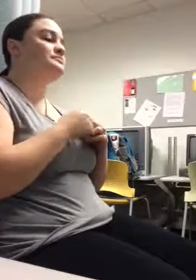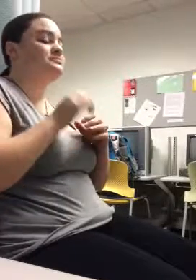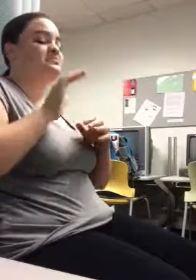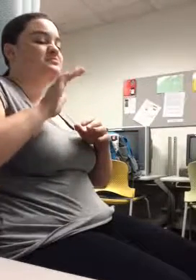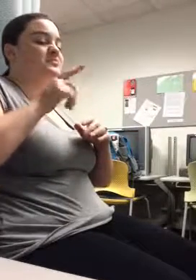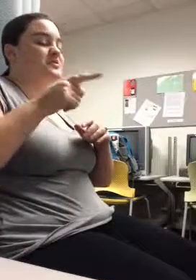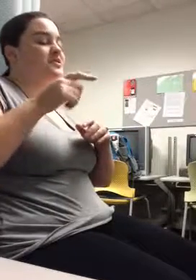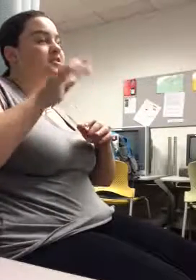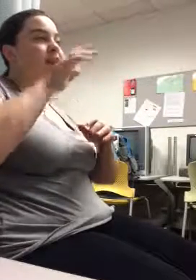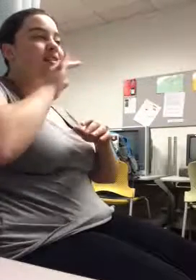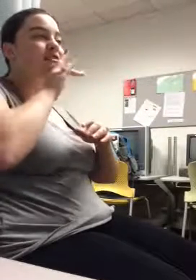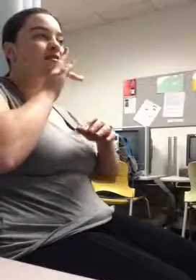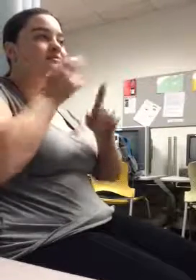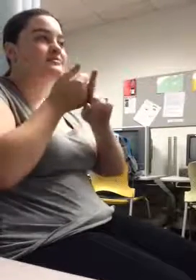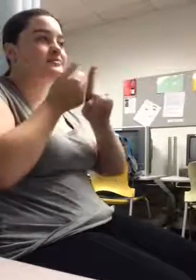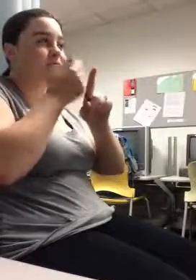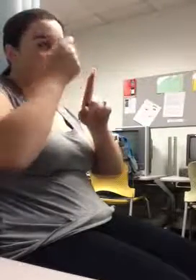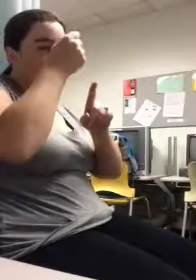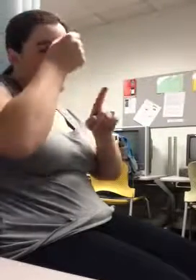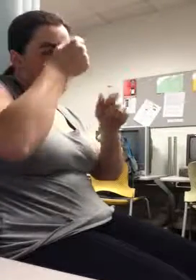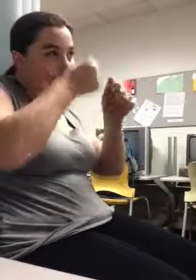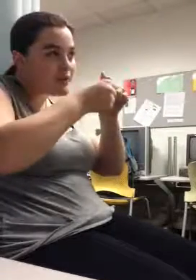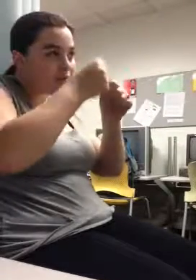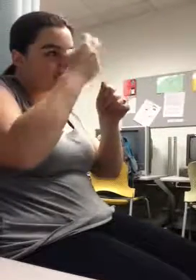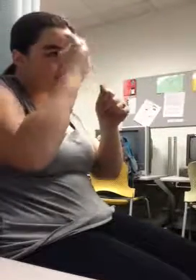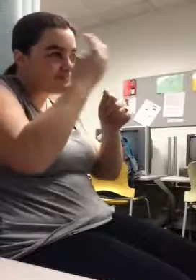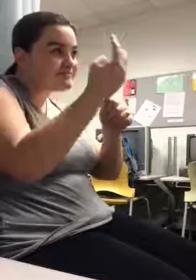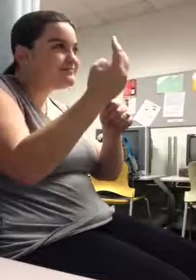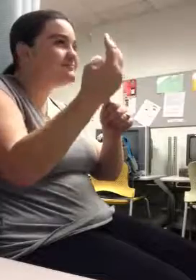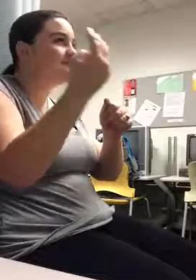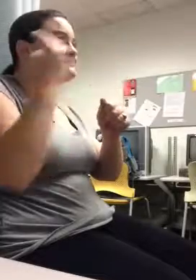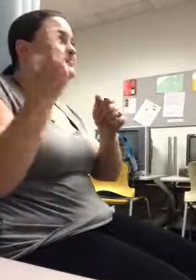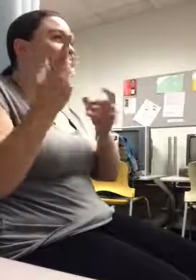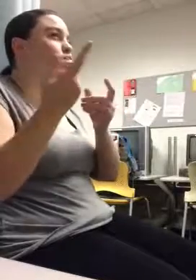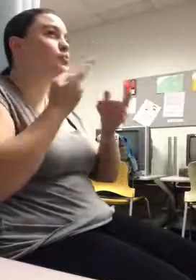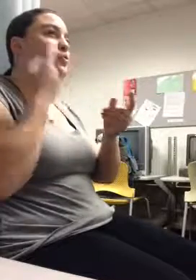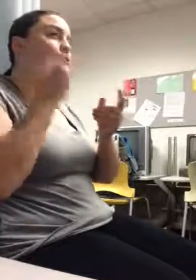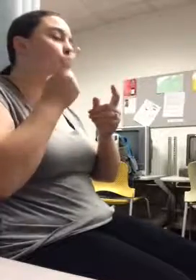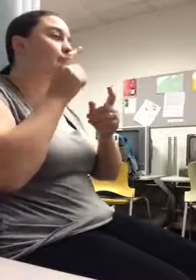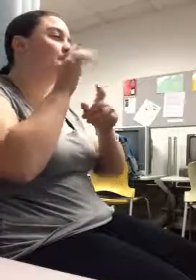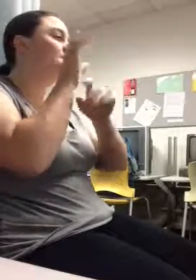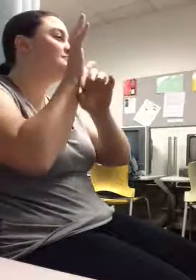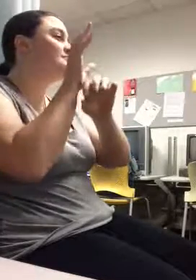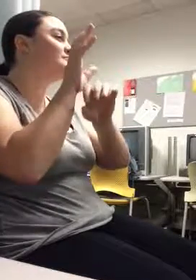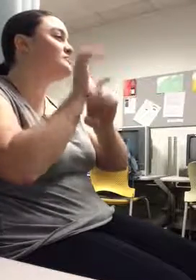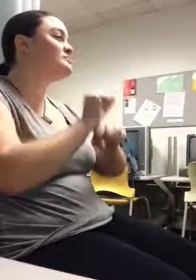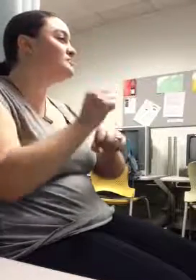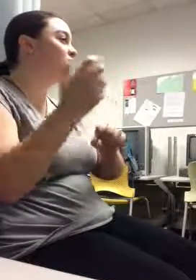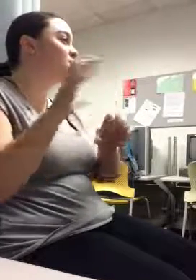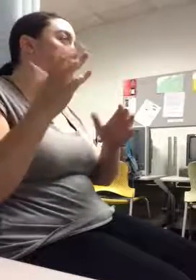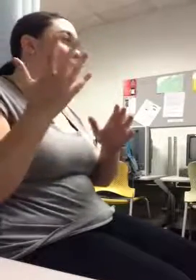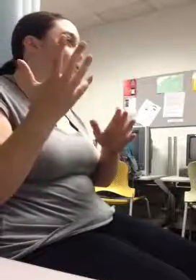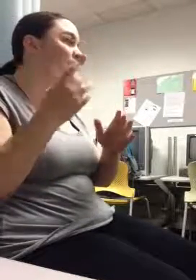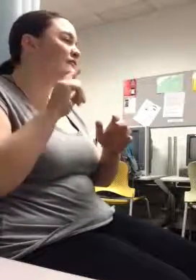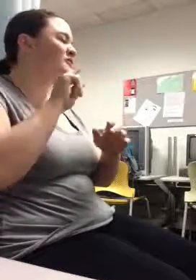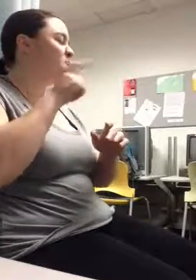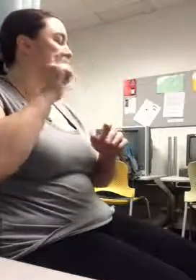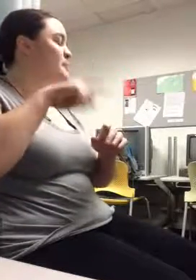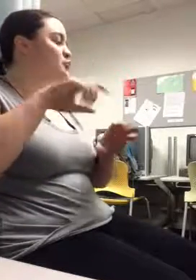again maybe later with her family, but one of the first things she insisted on was that our rental car be